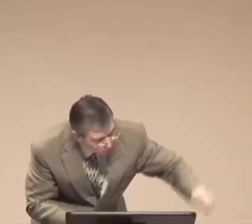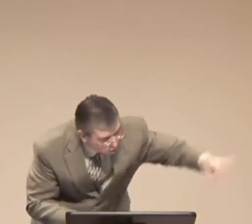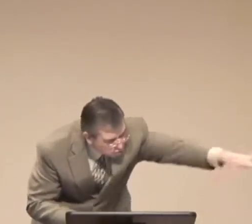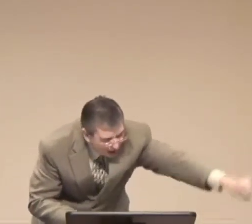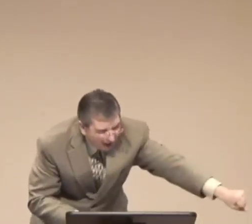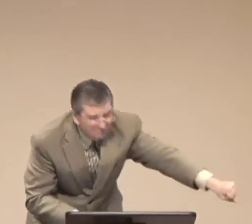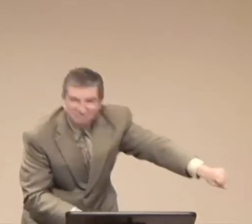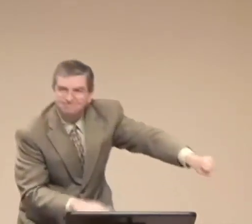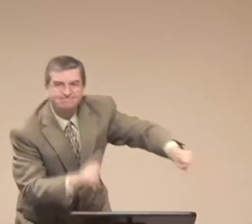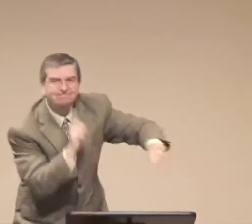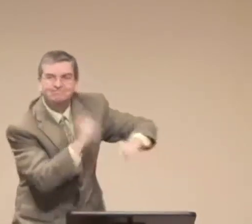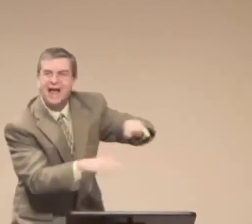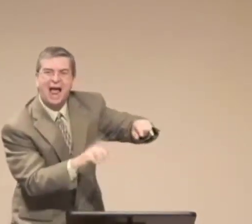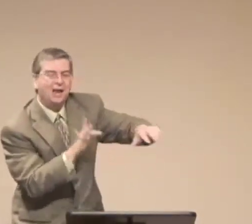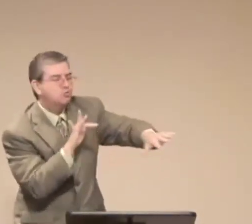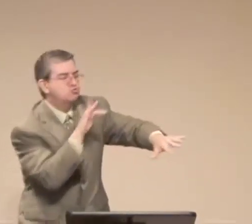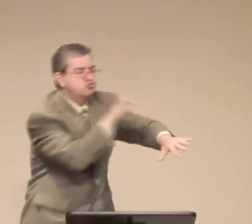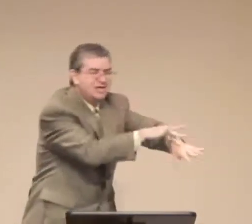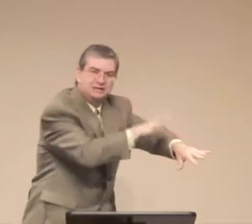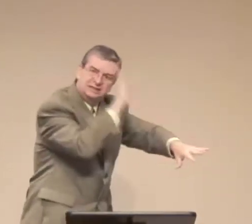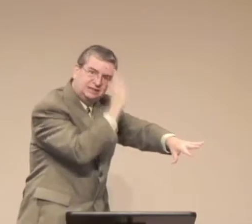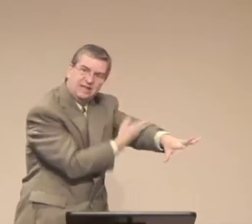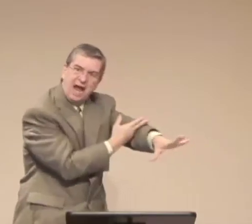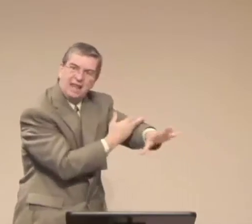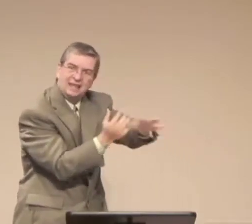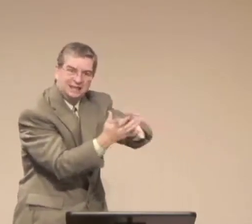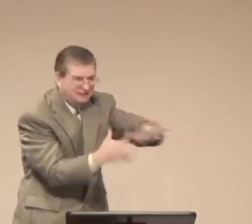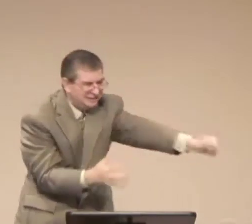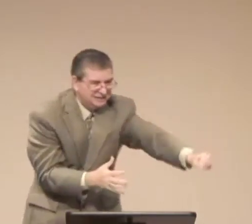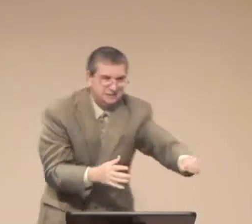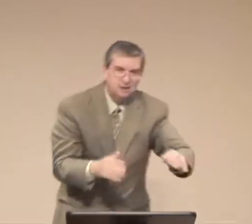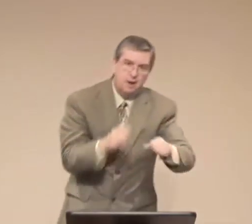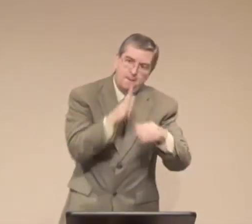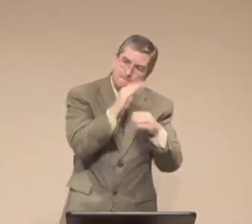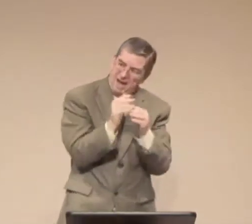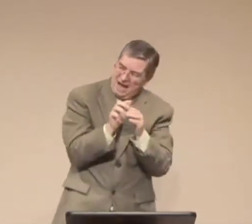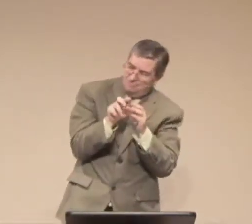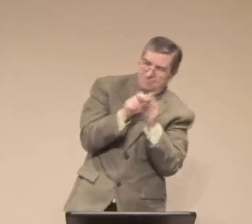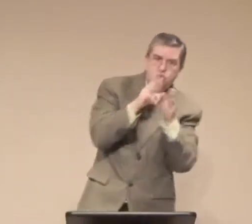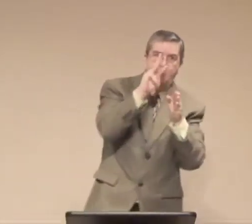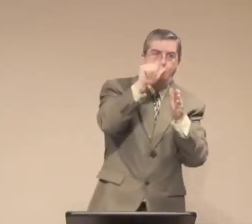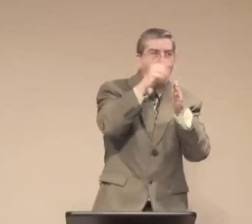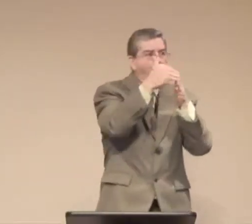She took her arm and she was trying to grab her son. But she took off both of them.